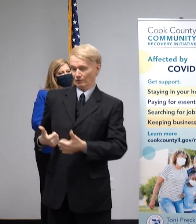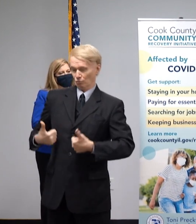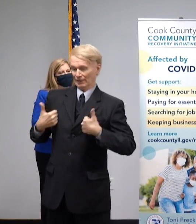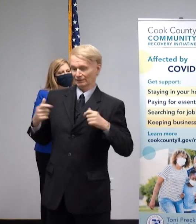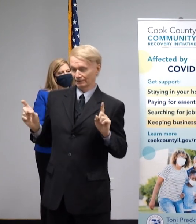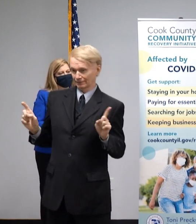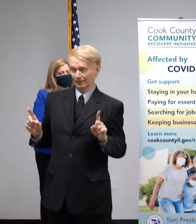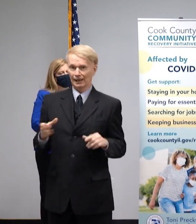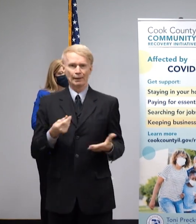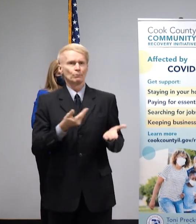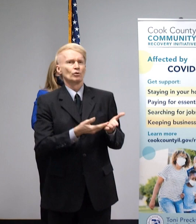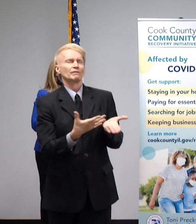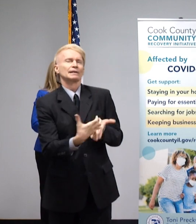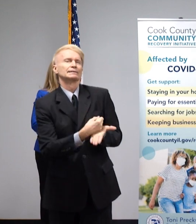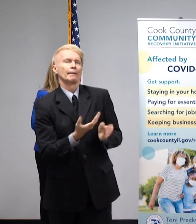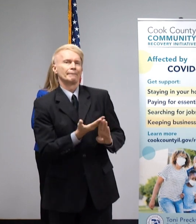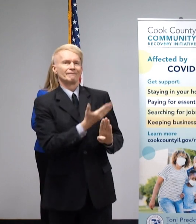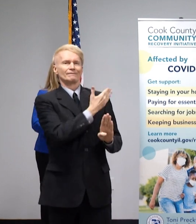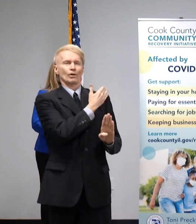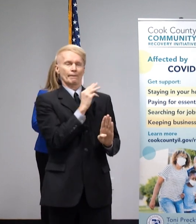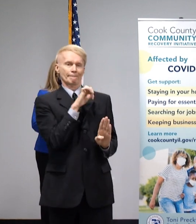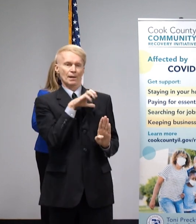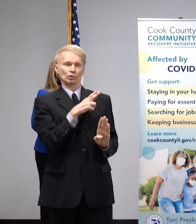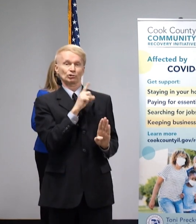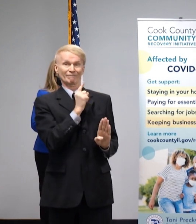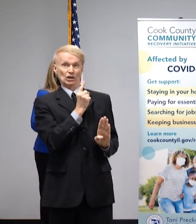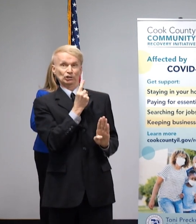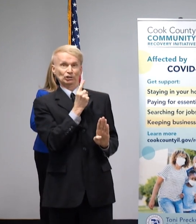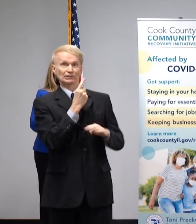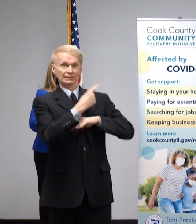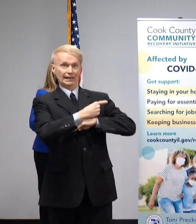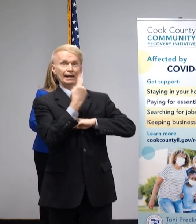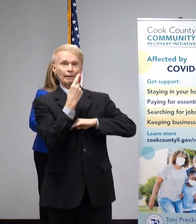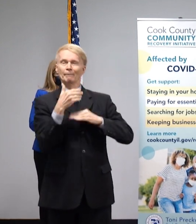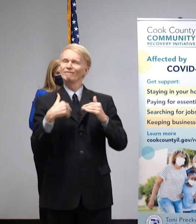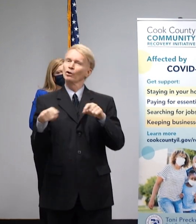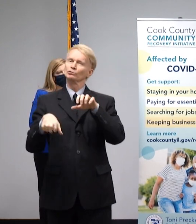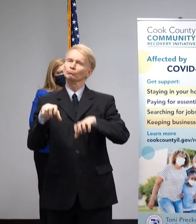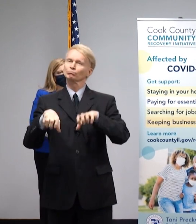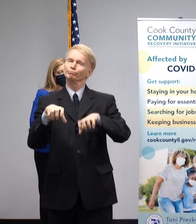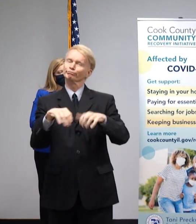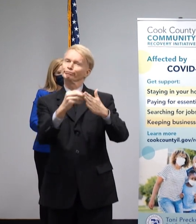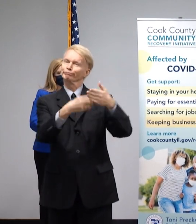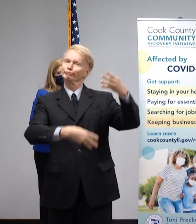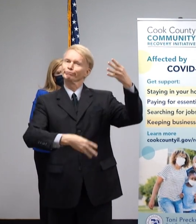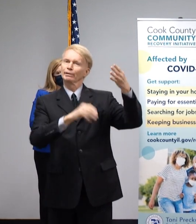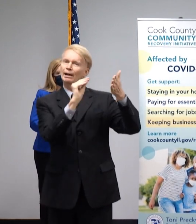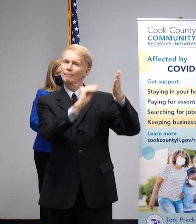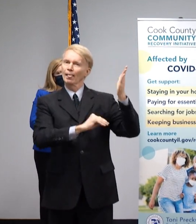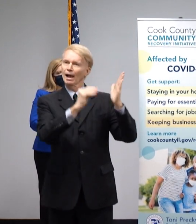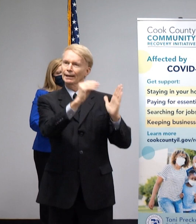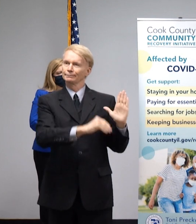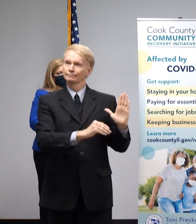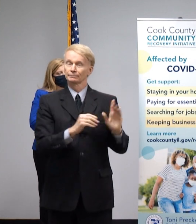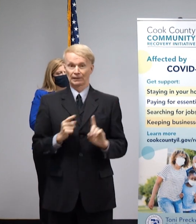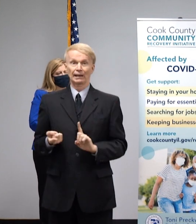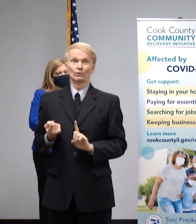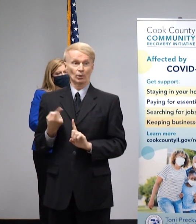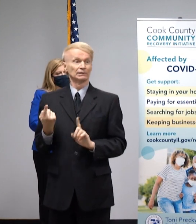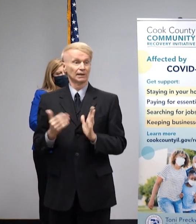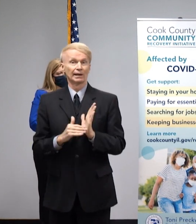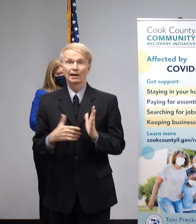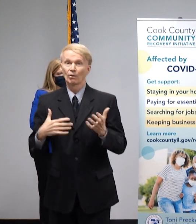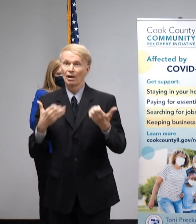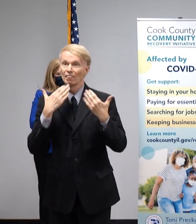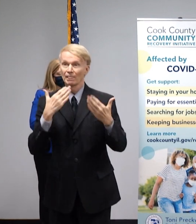of income prior to March 1st before they begin the application. I want to just once again thank President Preckwinkle